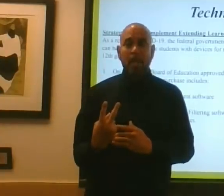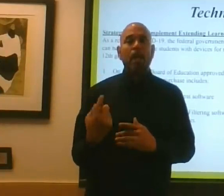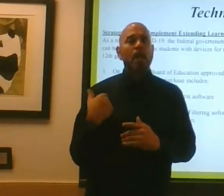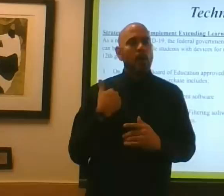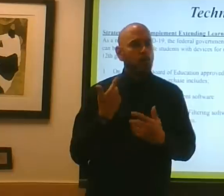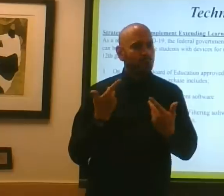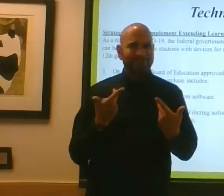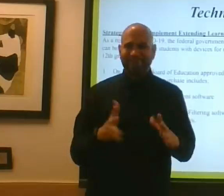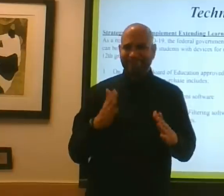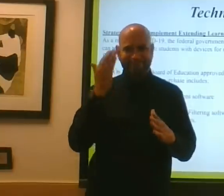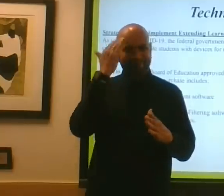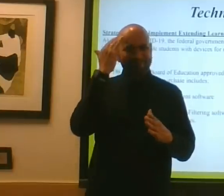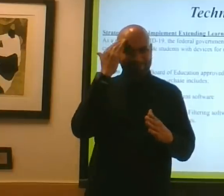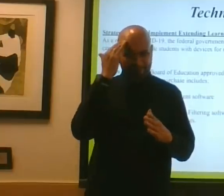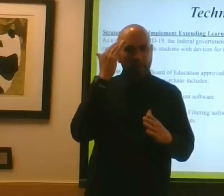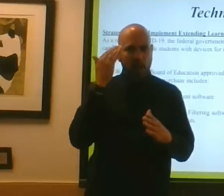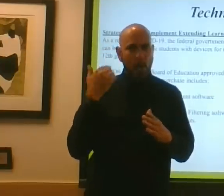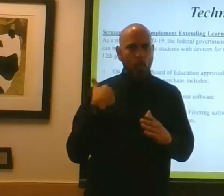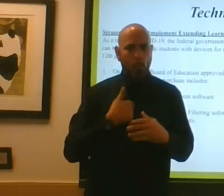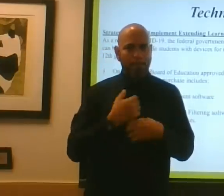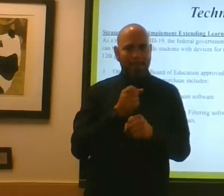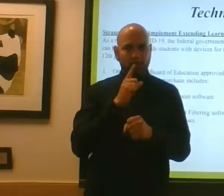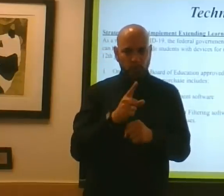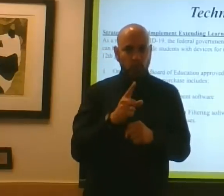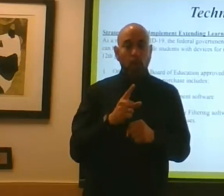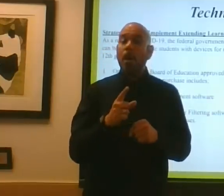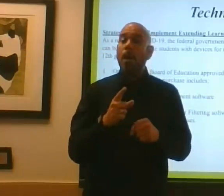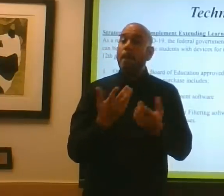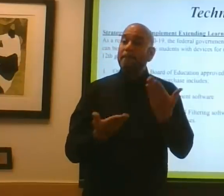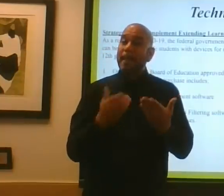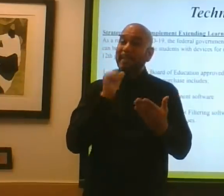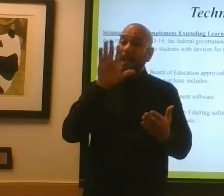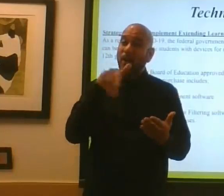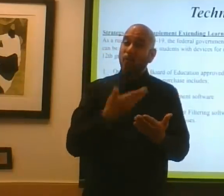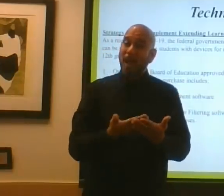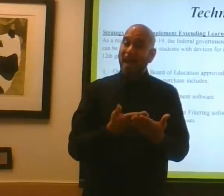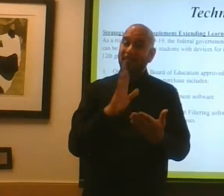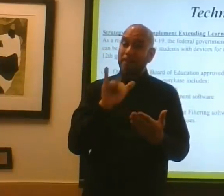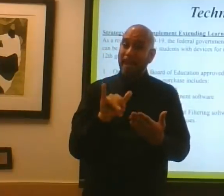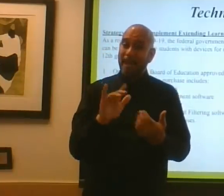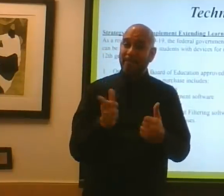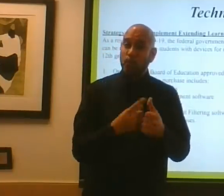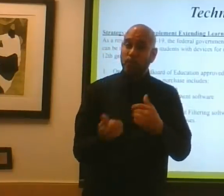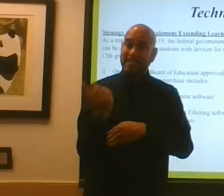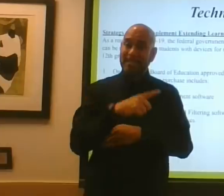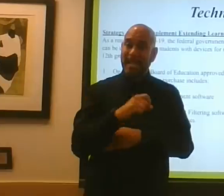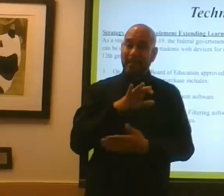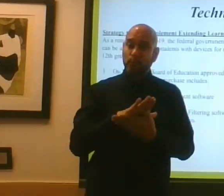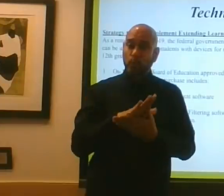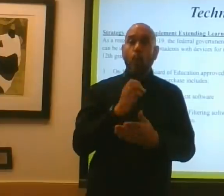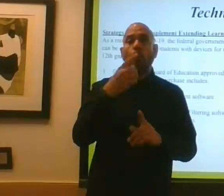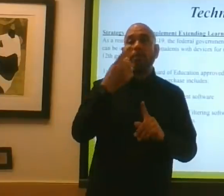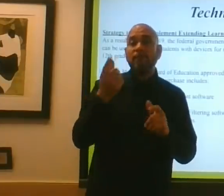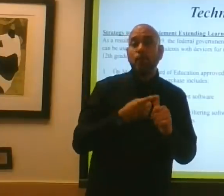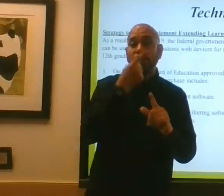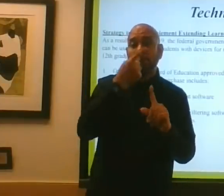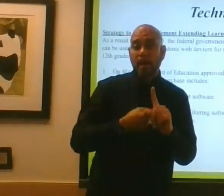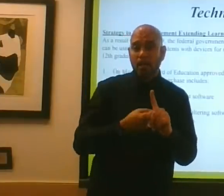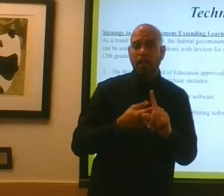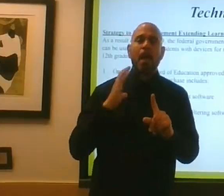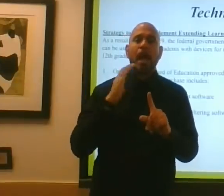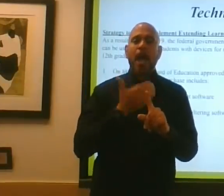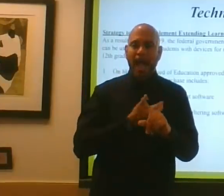devices. They're not going to all get here by the first day of school. They may not all get here in the first month of school. So our principals will be working with